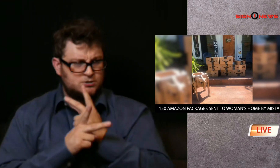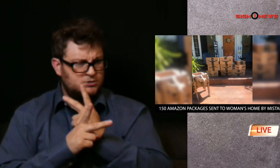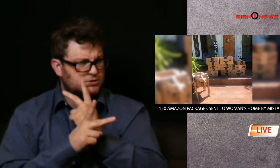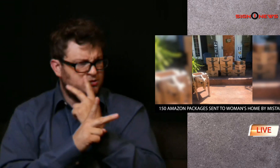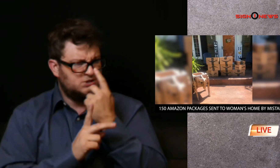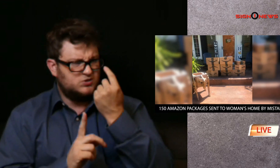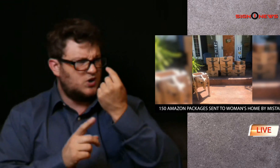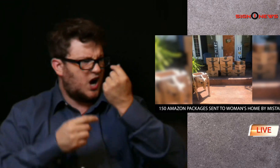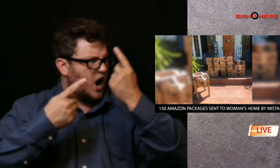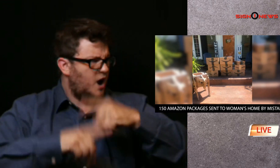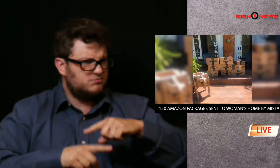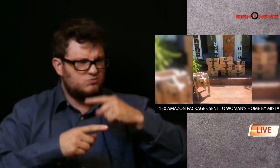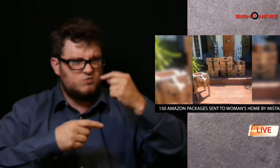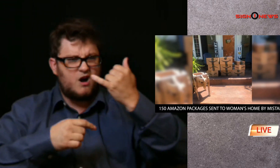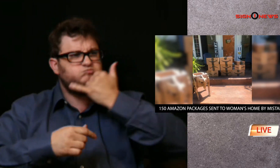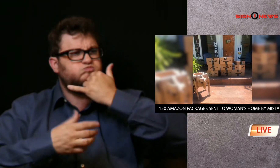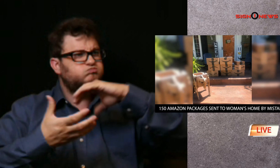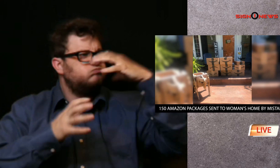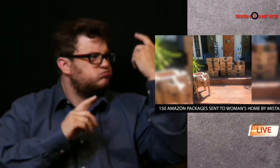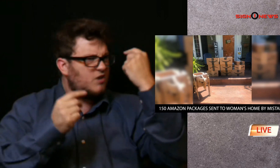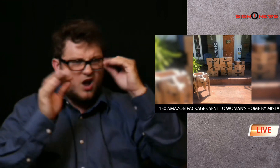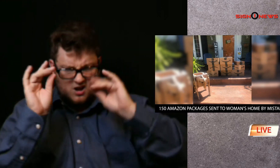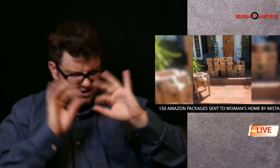amazon initially couldn't figure out what went wrong